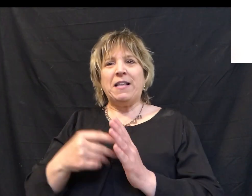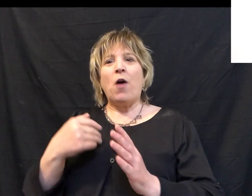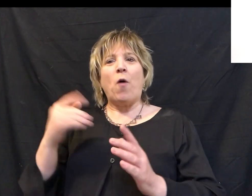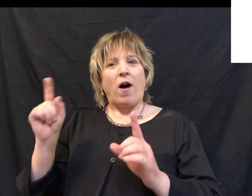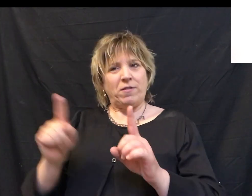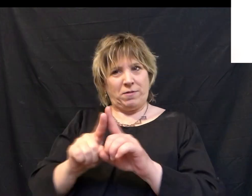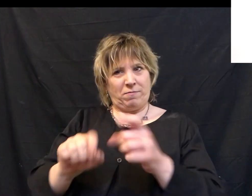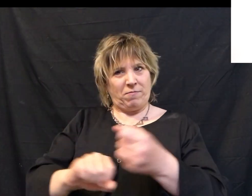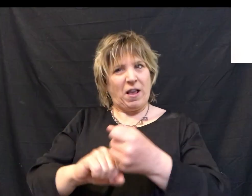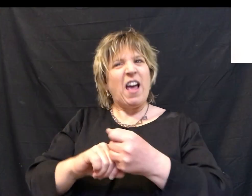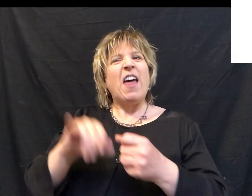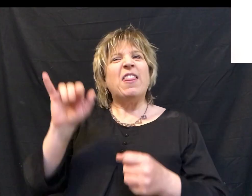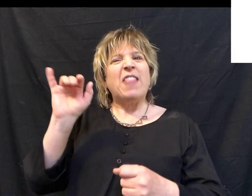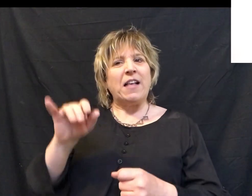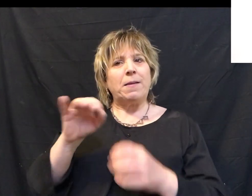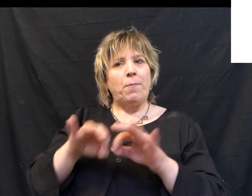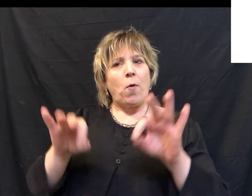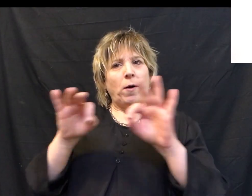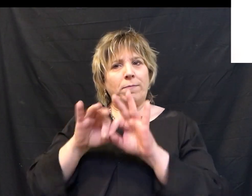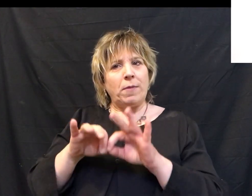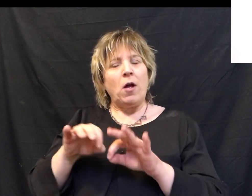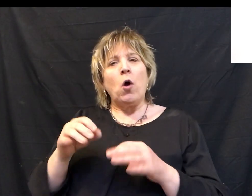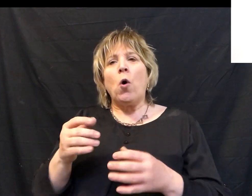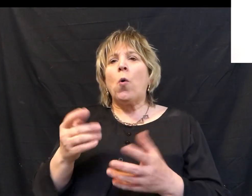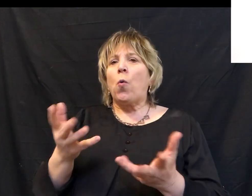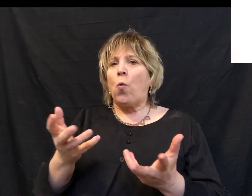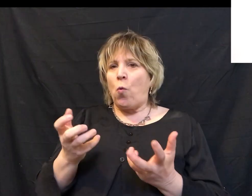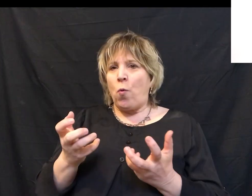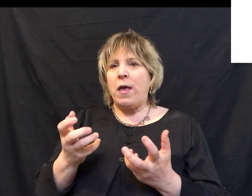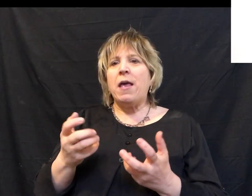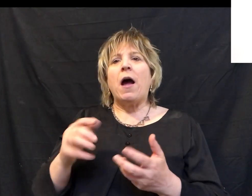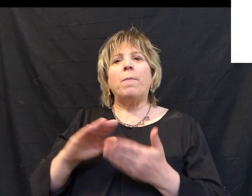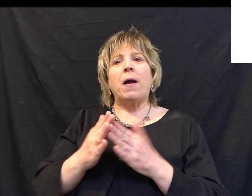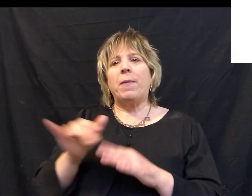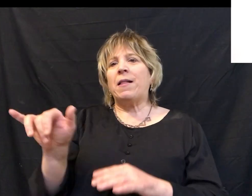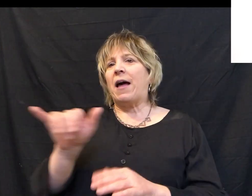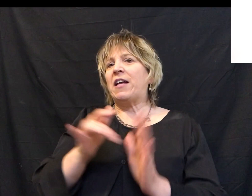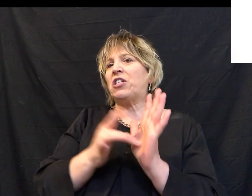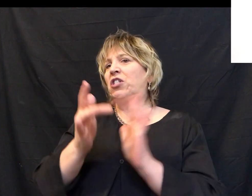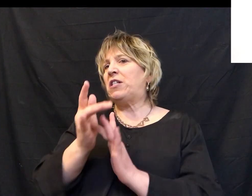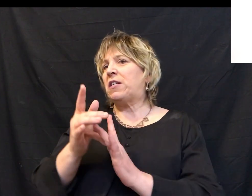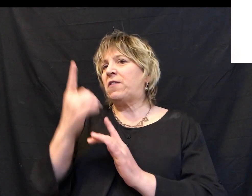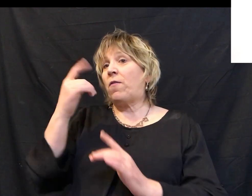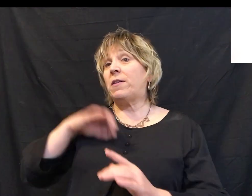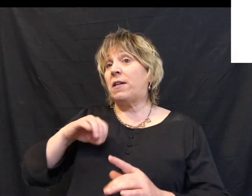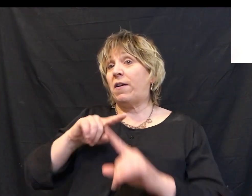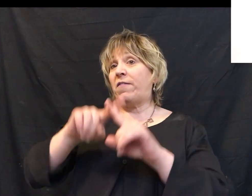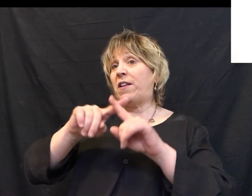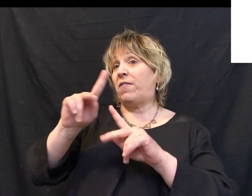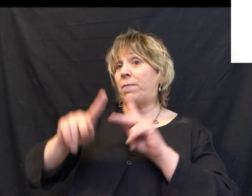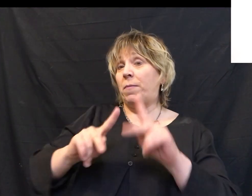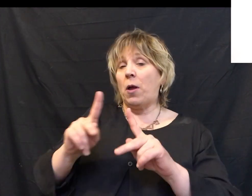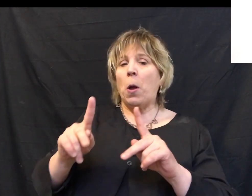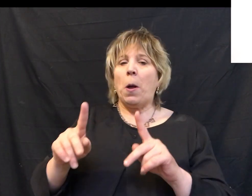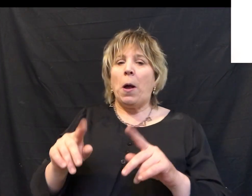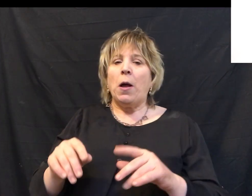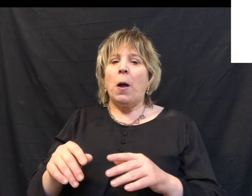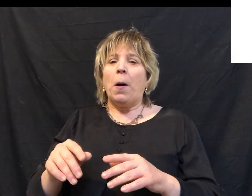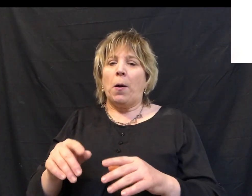really fits with core values that we have here at Pure Heart. A couple of those is that together we're becoming like Jesus for the sake of others. And then also that